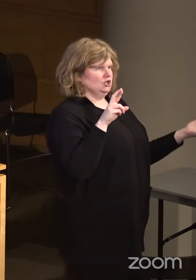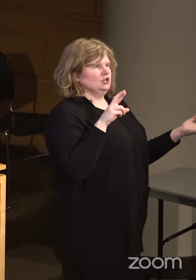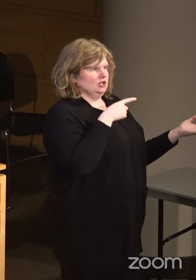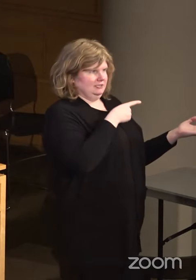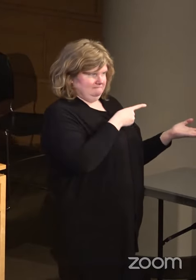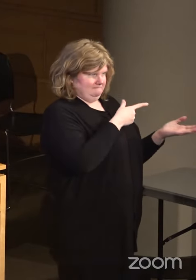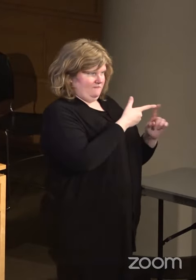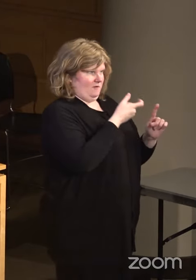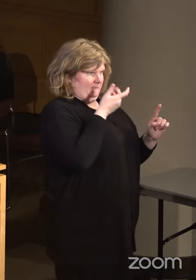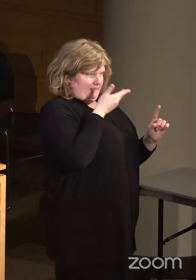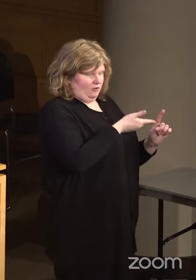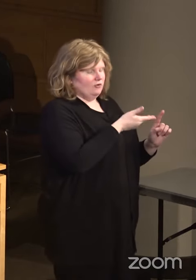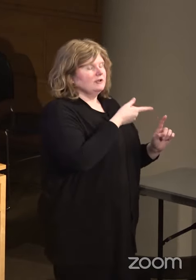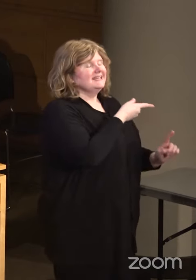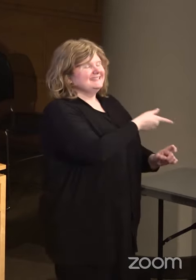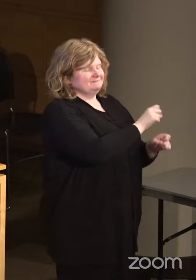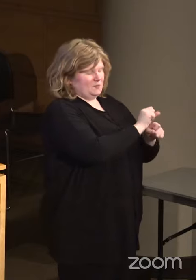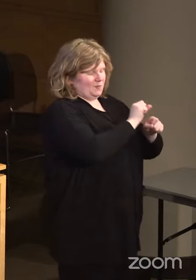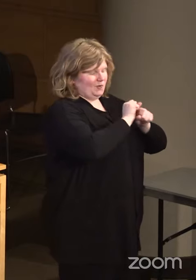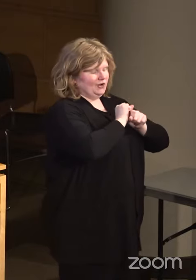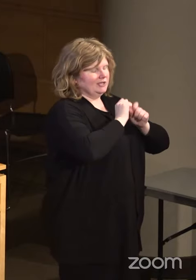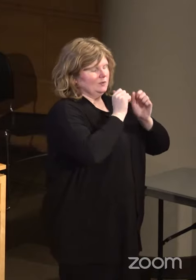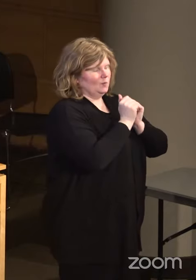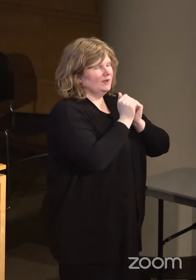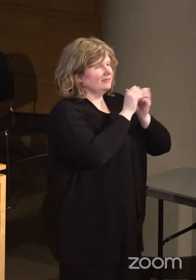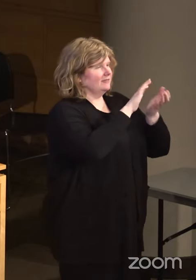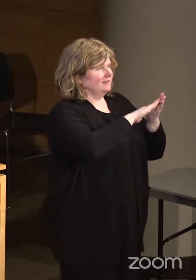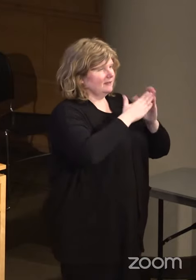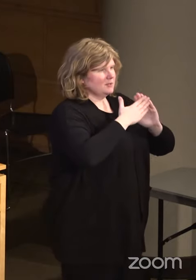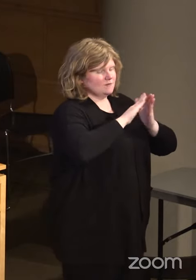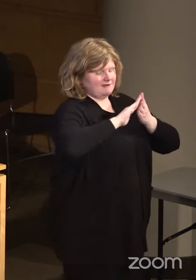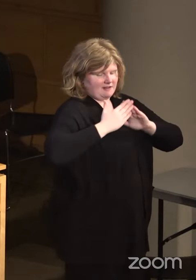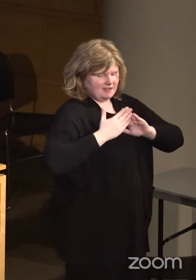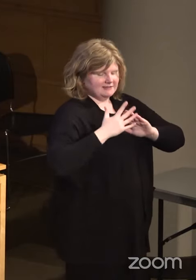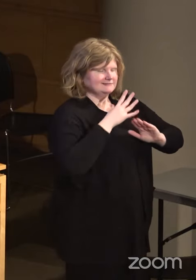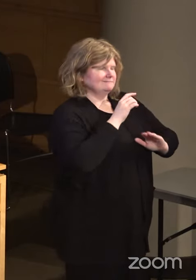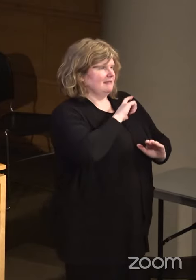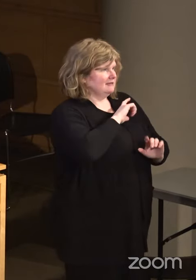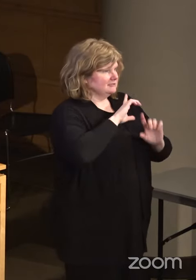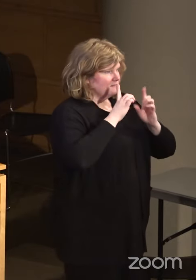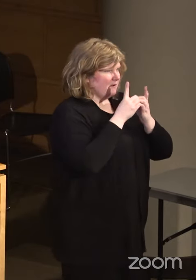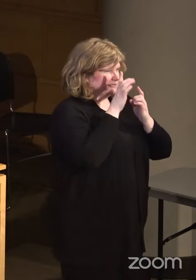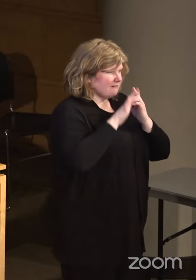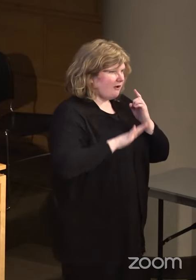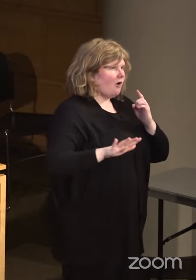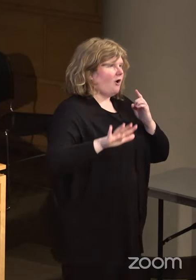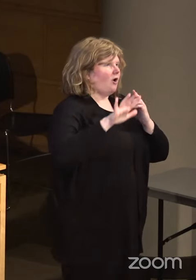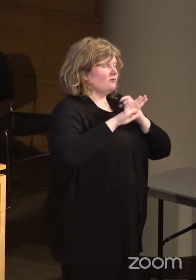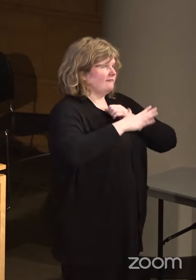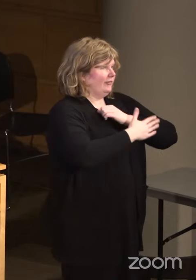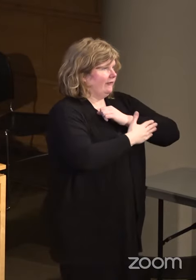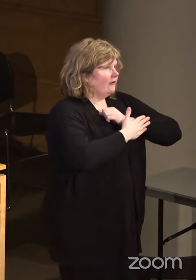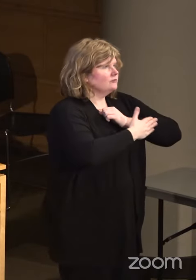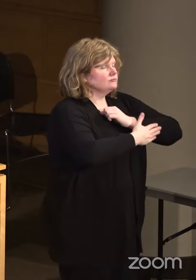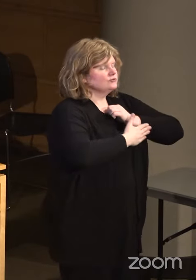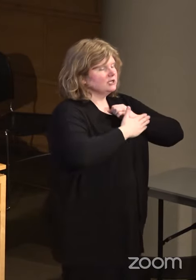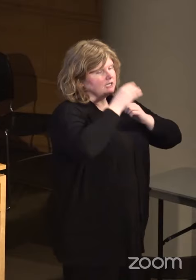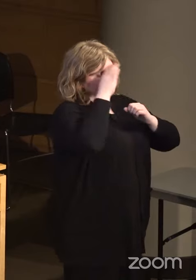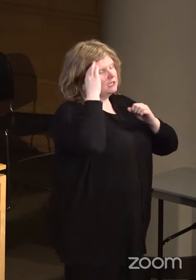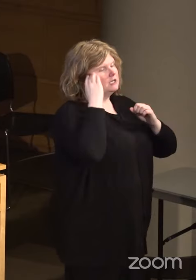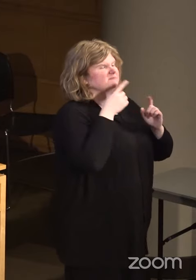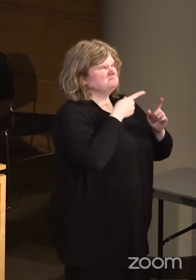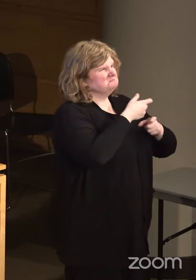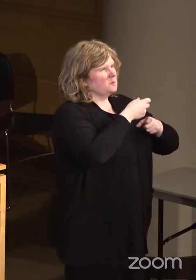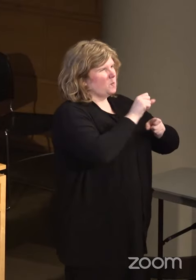has been working with communities and police departments throughout the country in